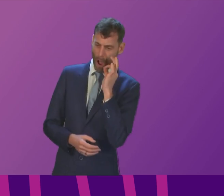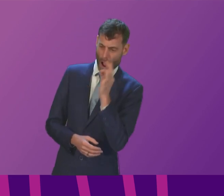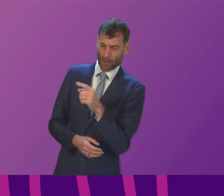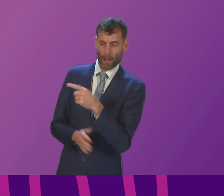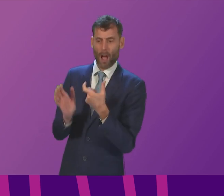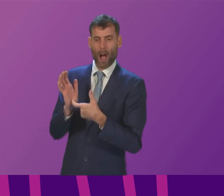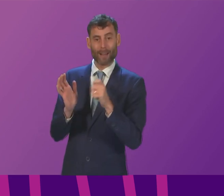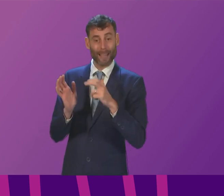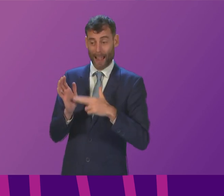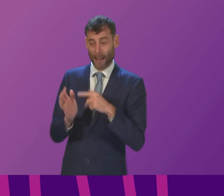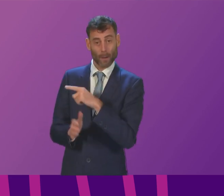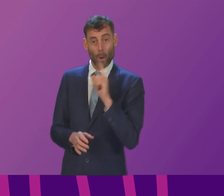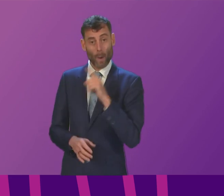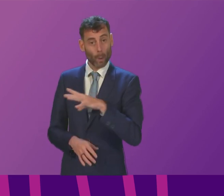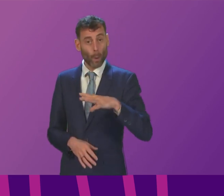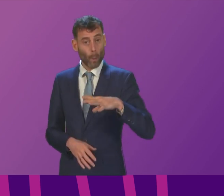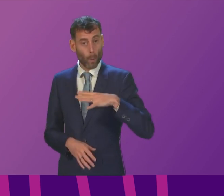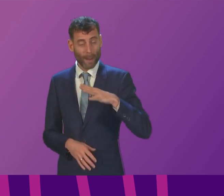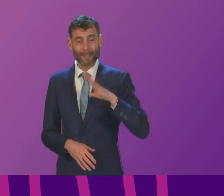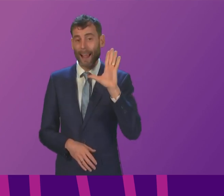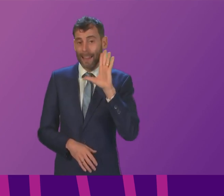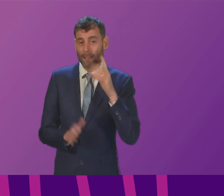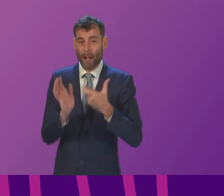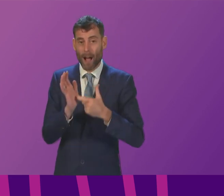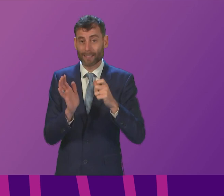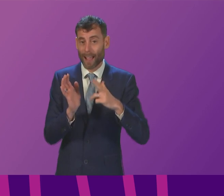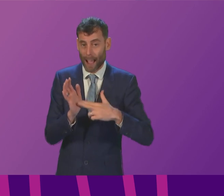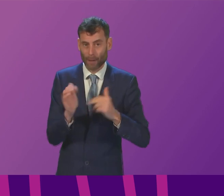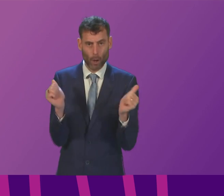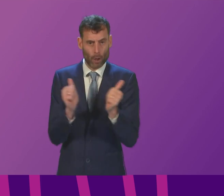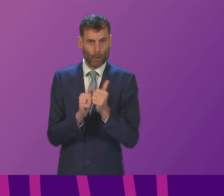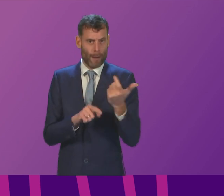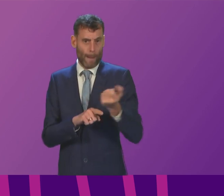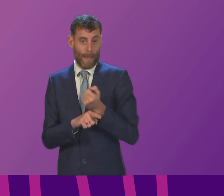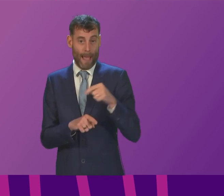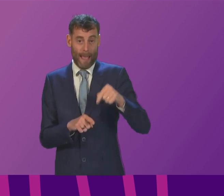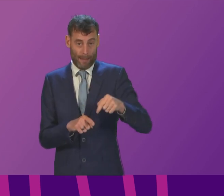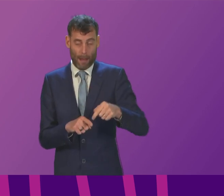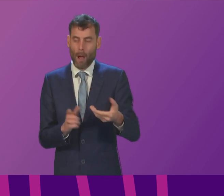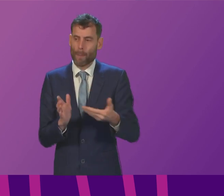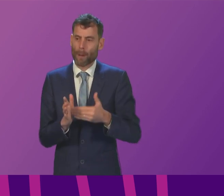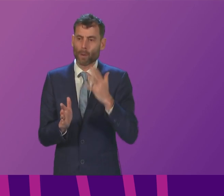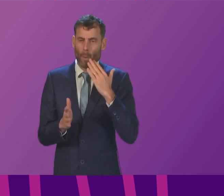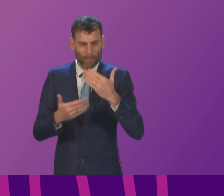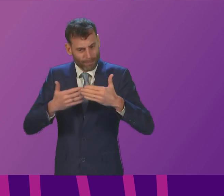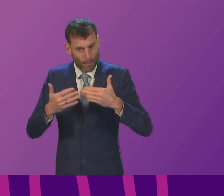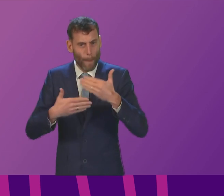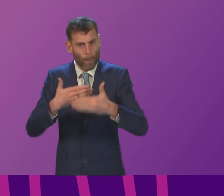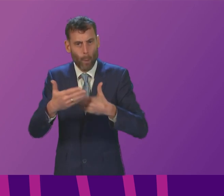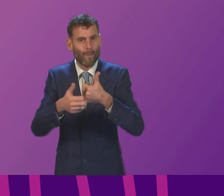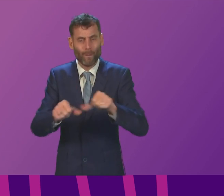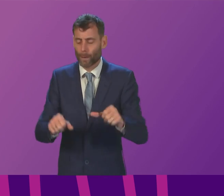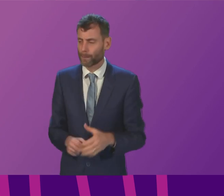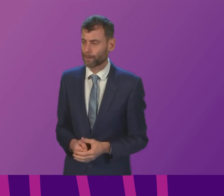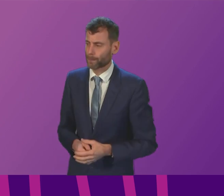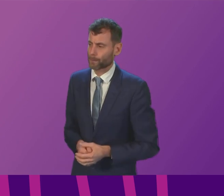fairly and when will she tell our cabinet secretary to fix his inadequate recoveries plan first minister the government engages with the RCN and